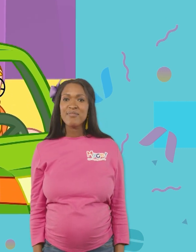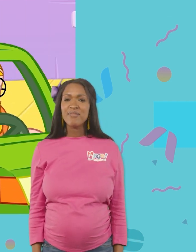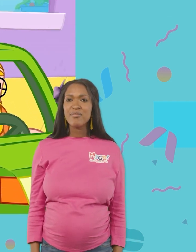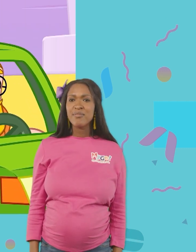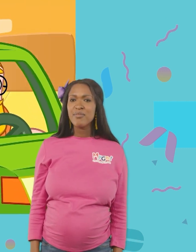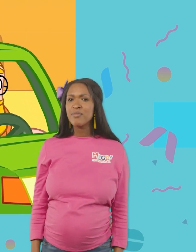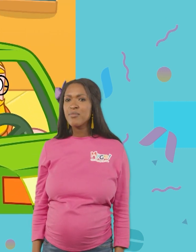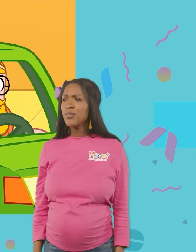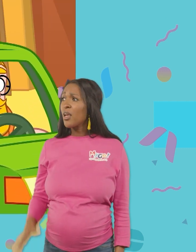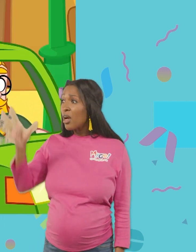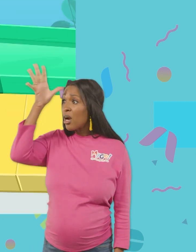Daddy, over there.